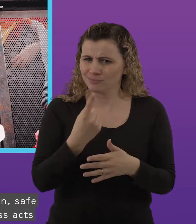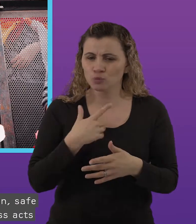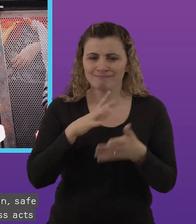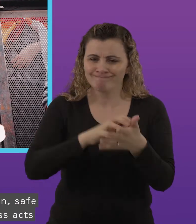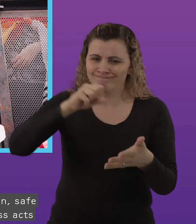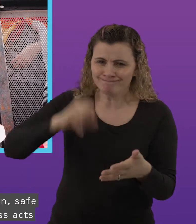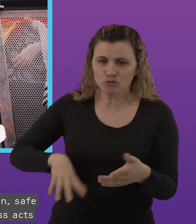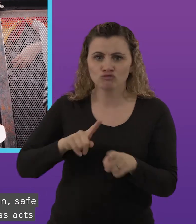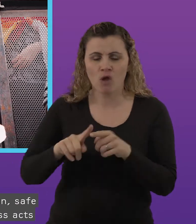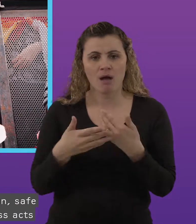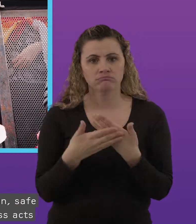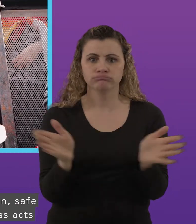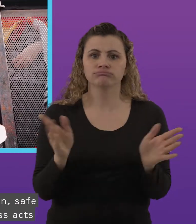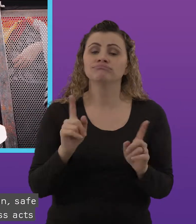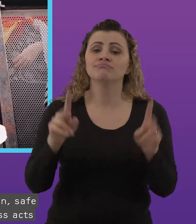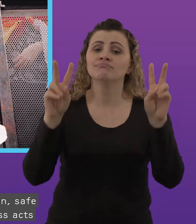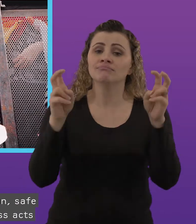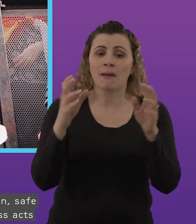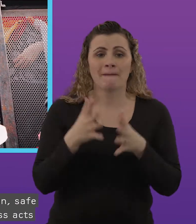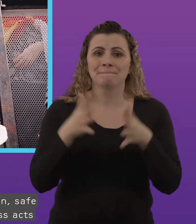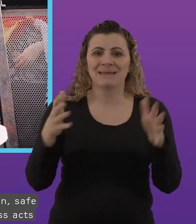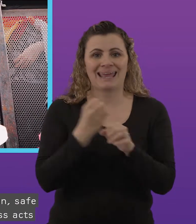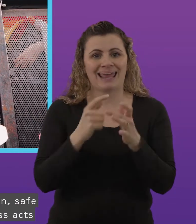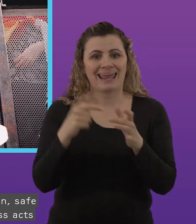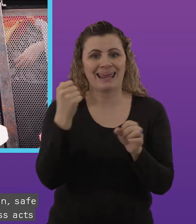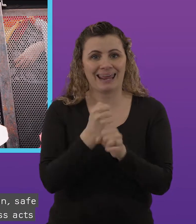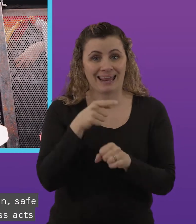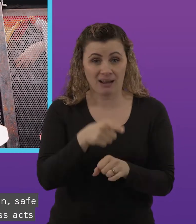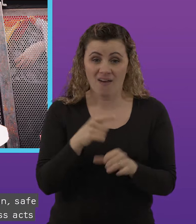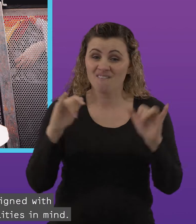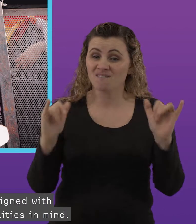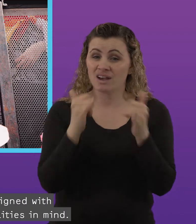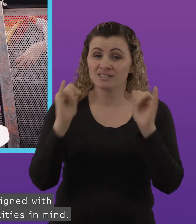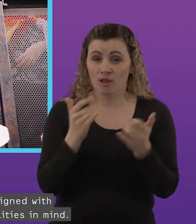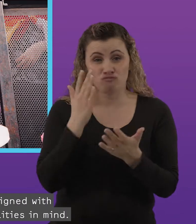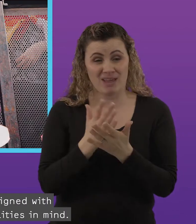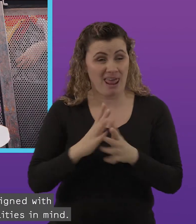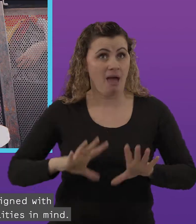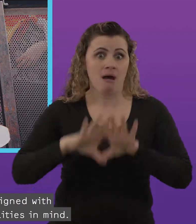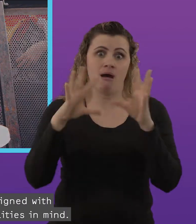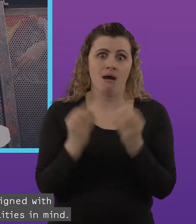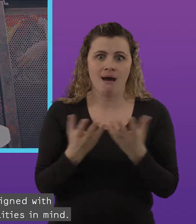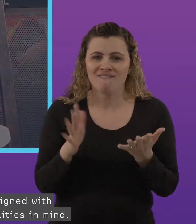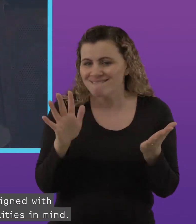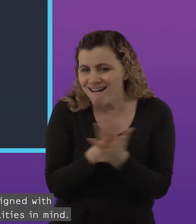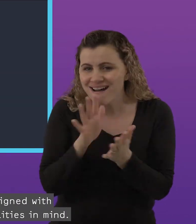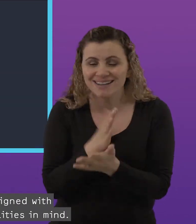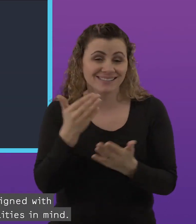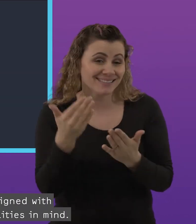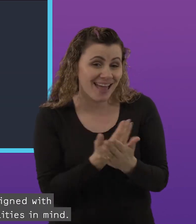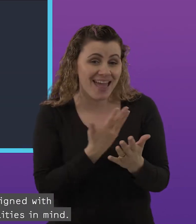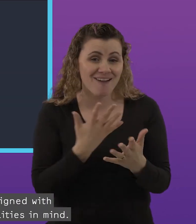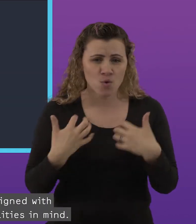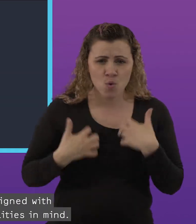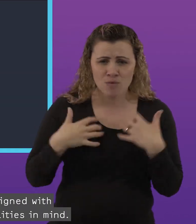festival should be – fun, safe and jam-packed with class acts. Only this time it's been designed with audiences